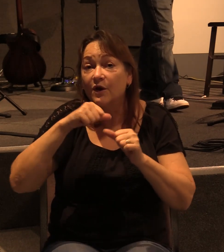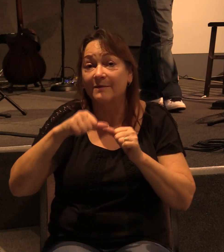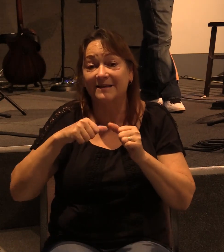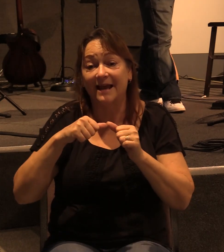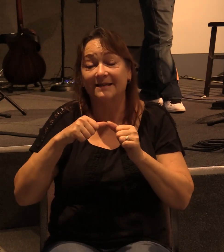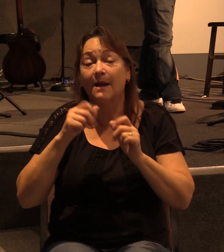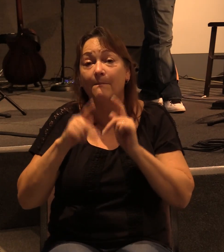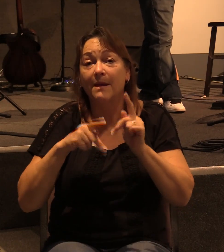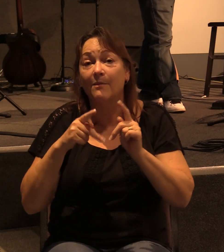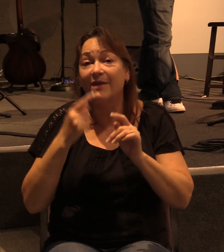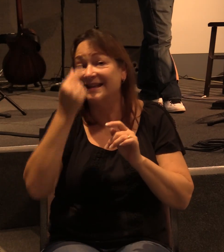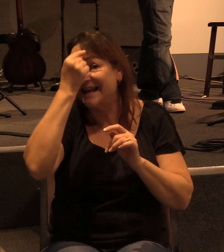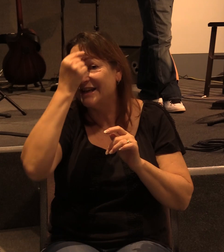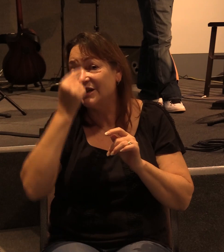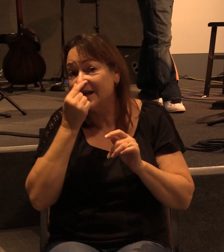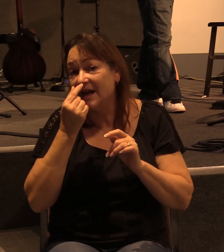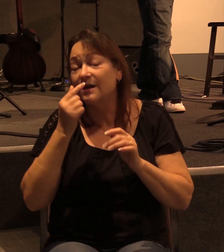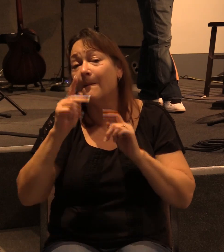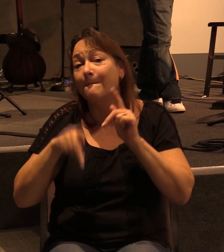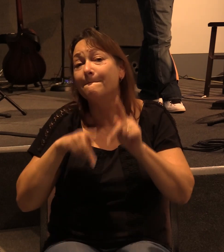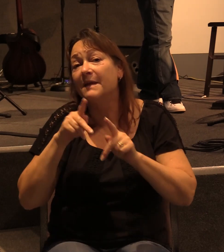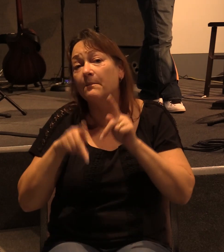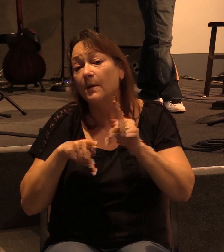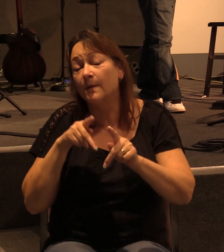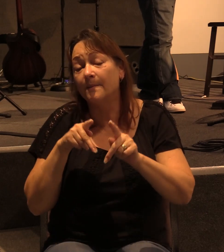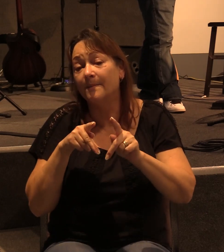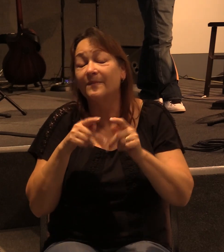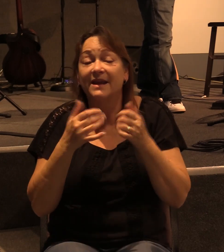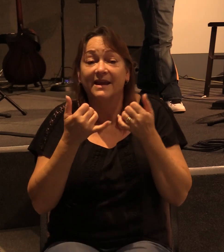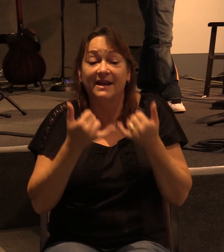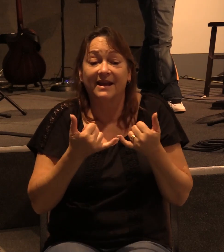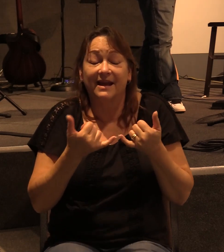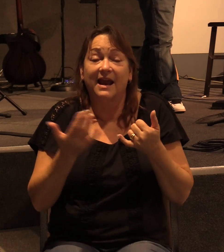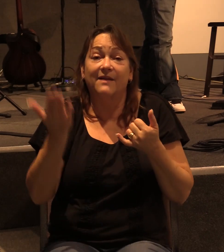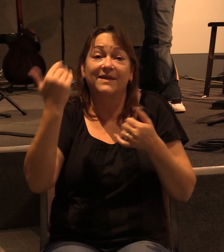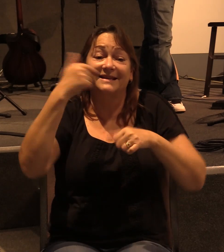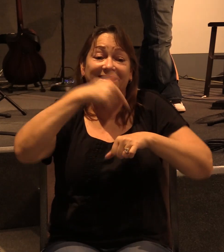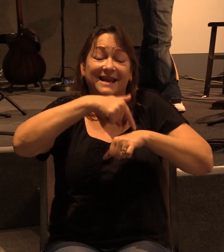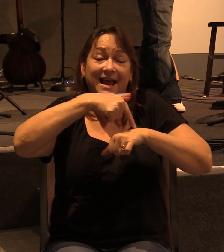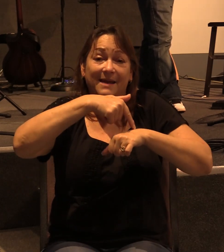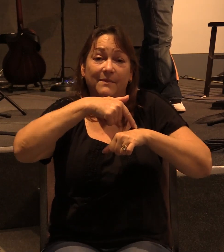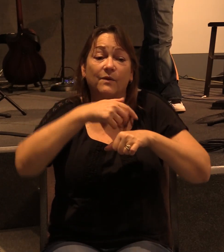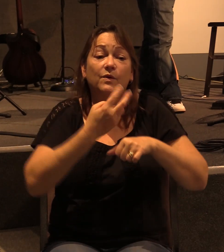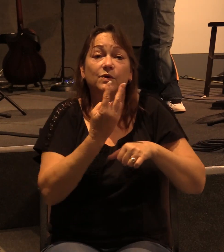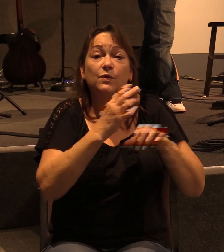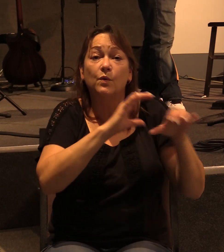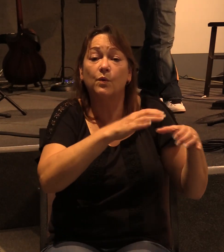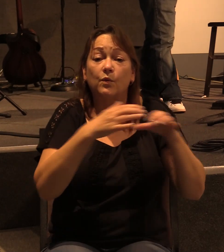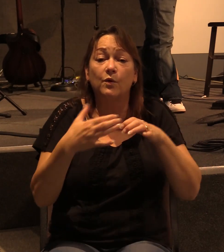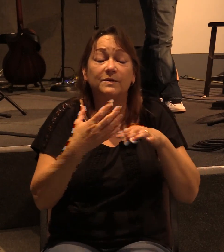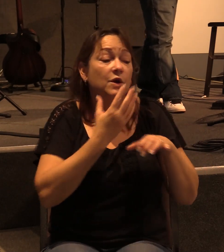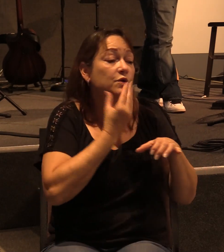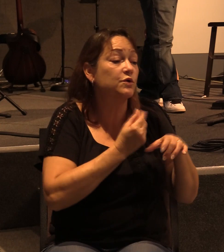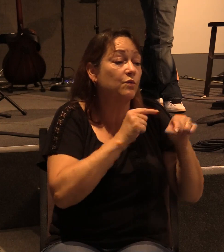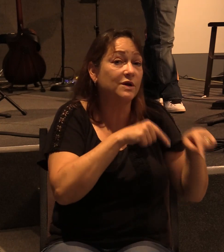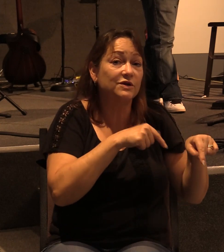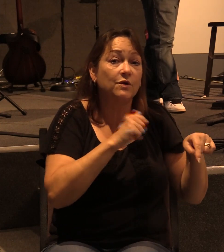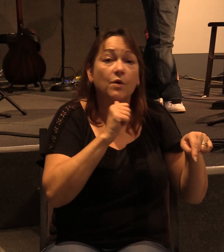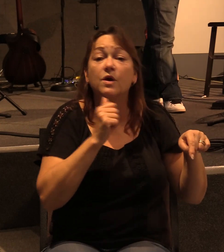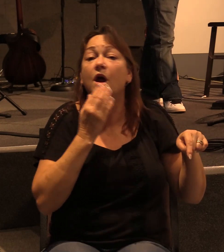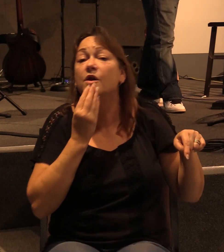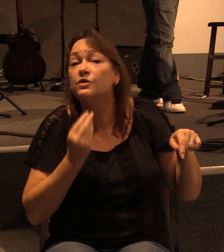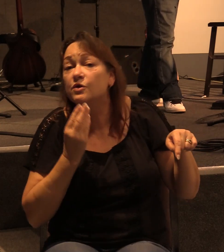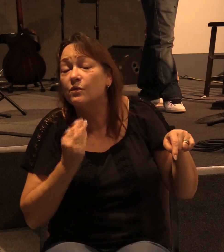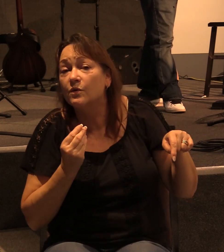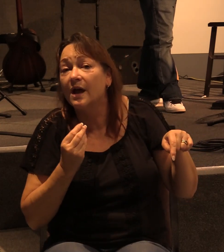about Gentiles okay in this time there were two groups in the world you were either a Jew or you were